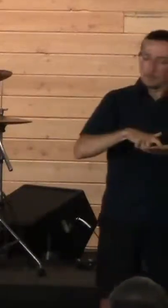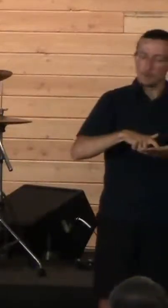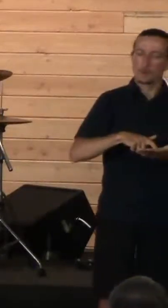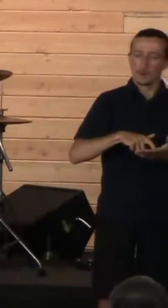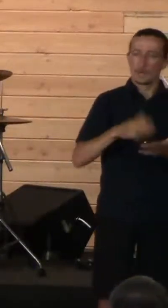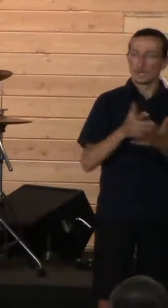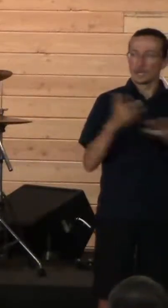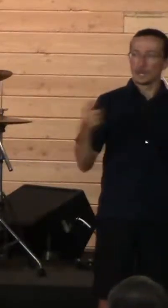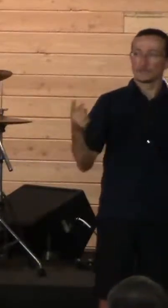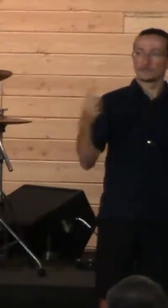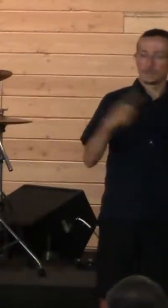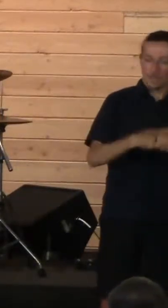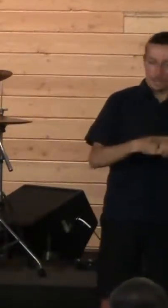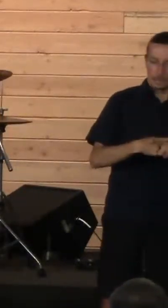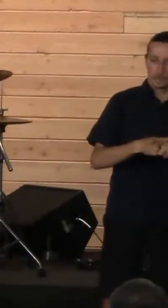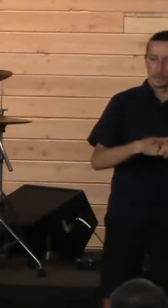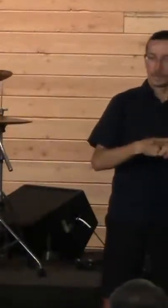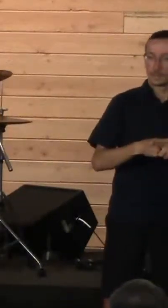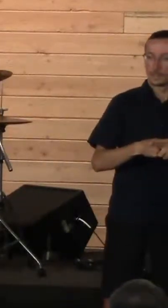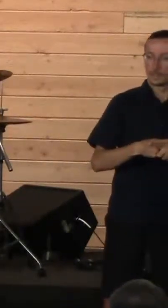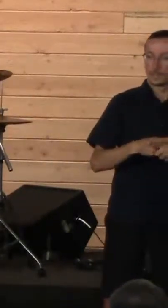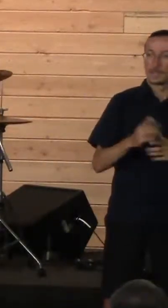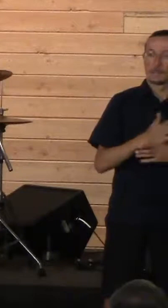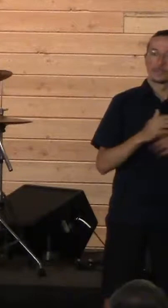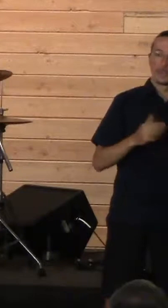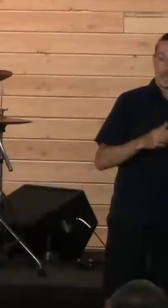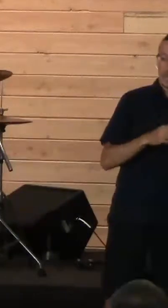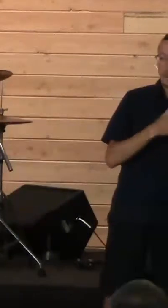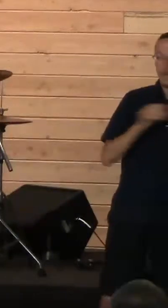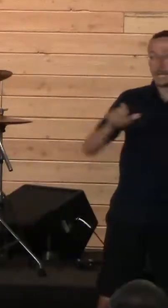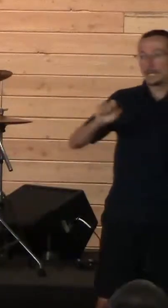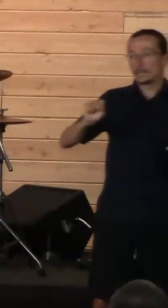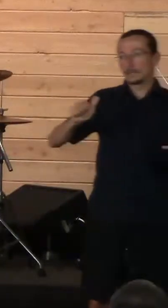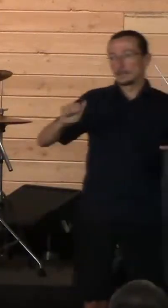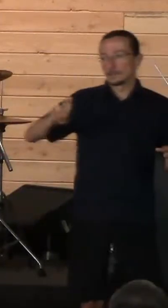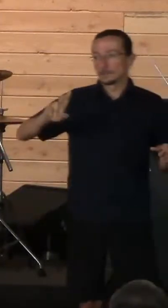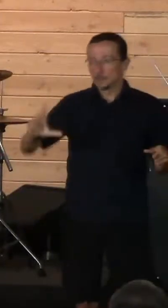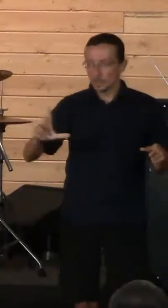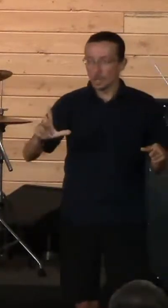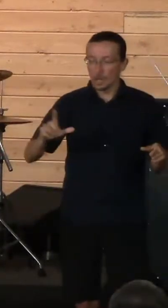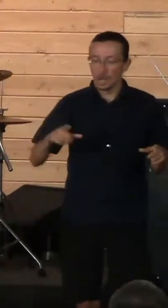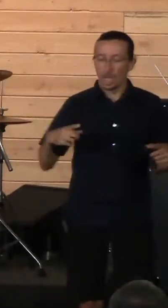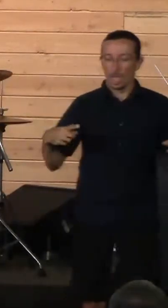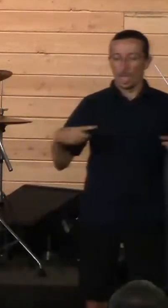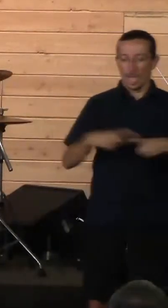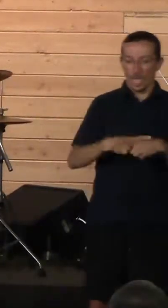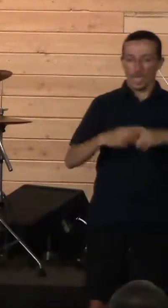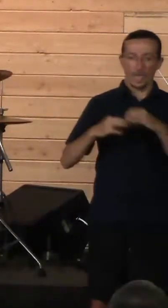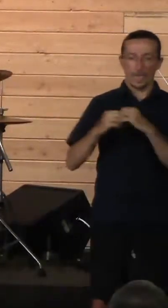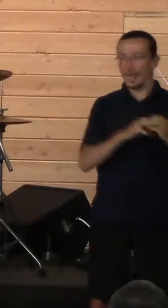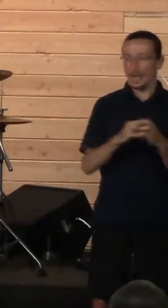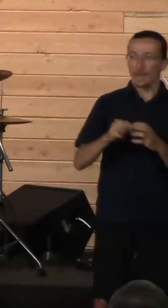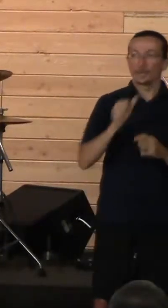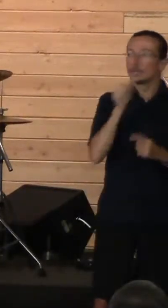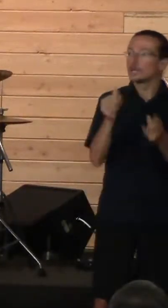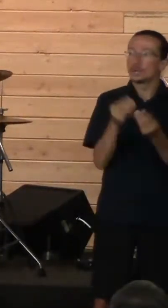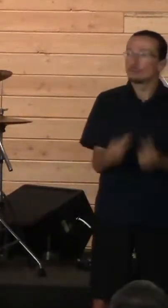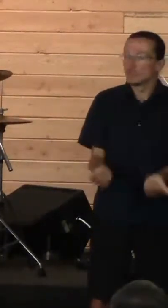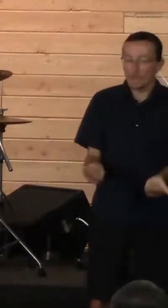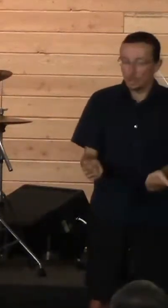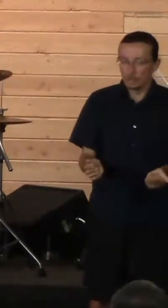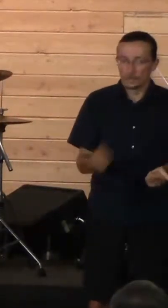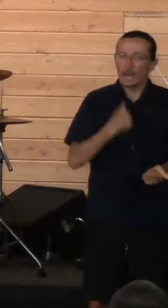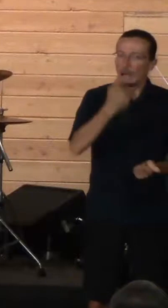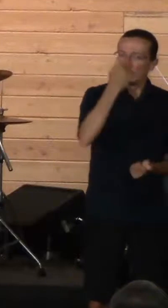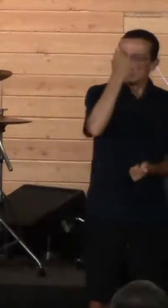conflict between him and Saul, and I think David understands that feeling, and we see it throughout